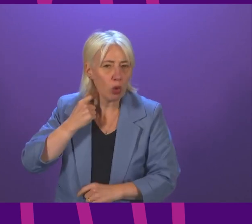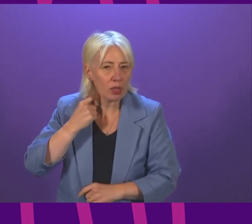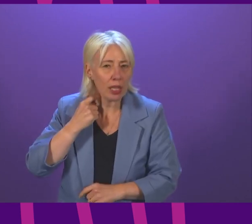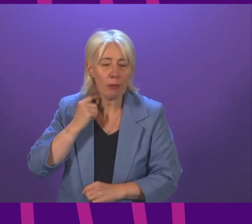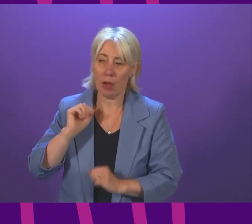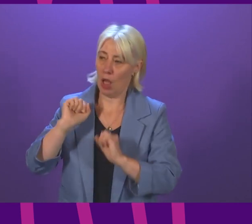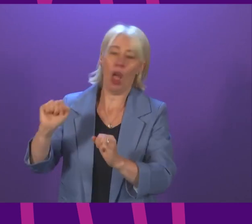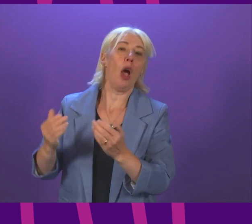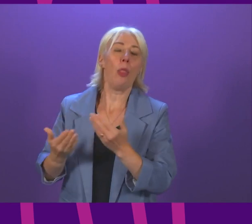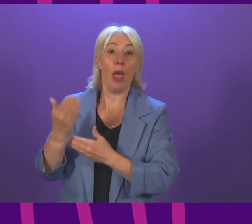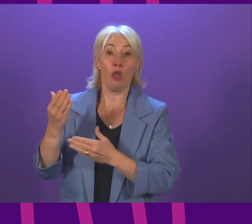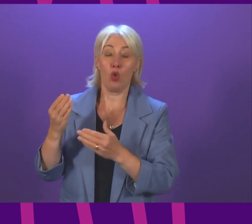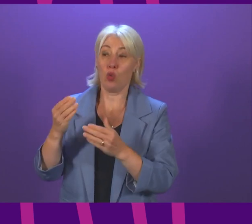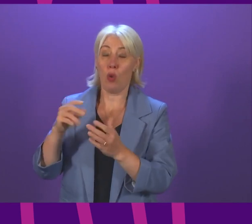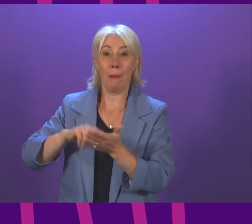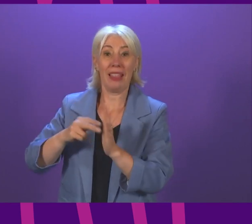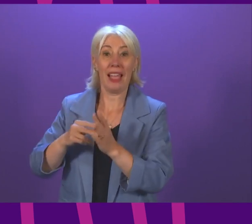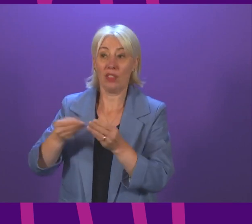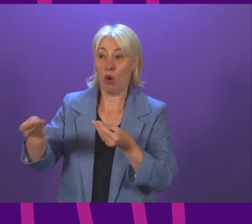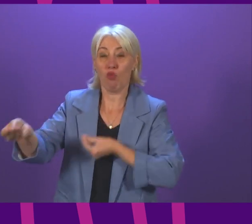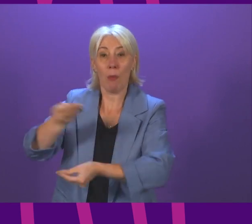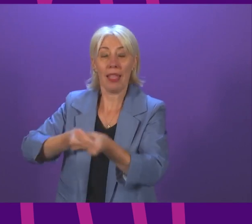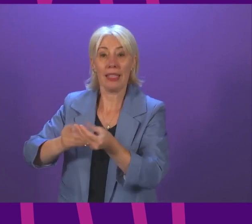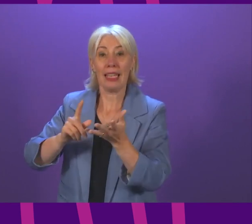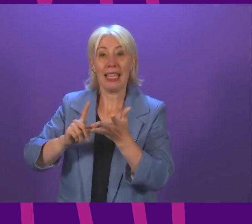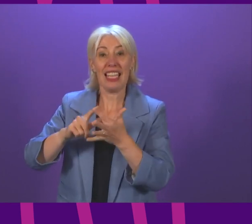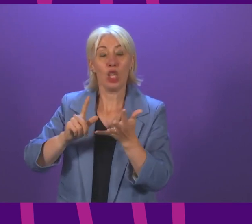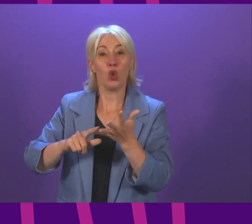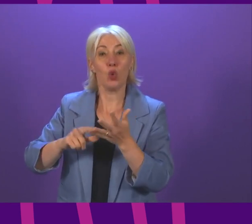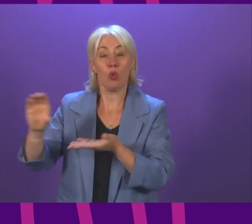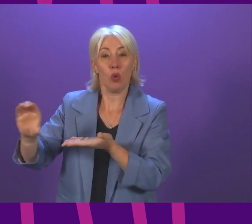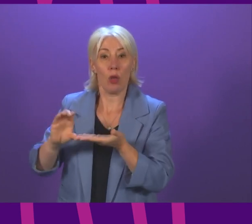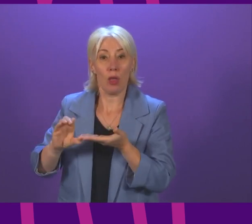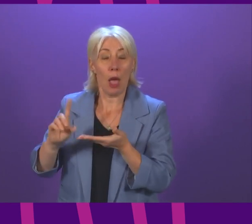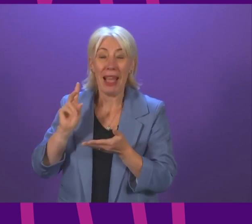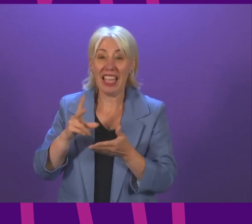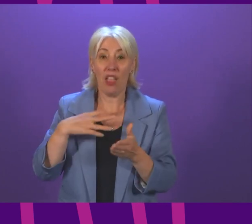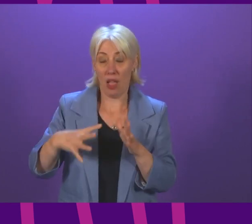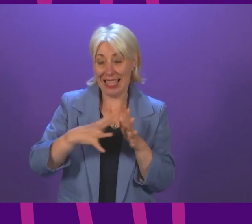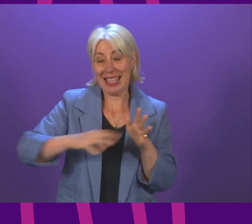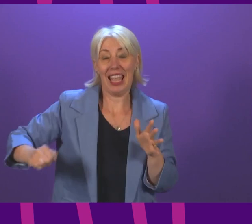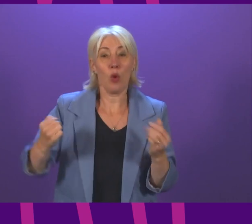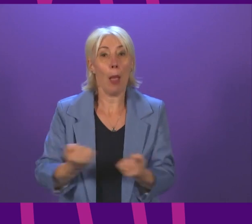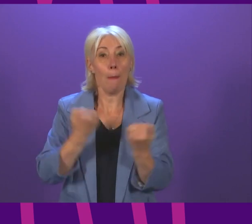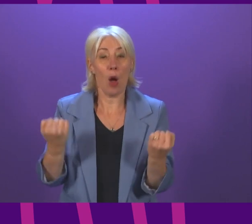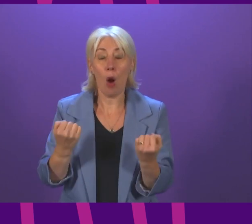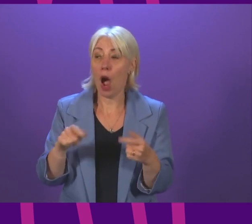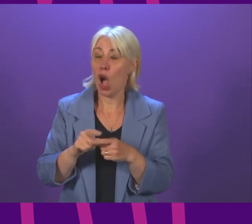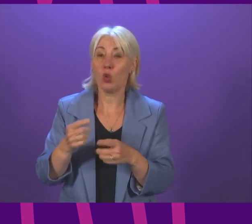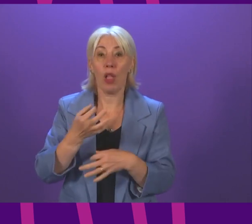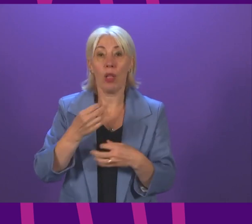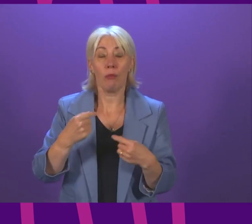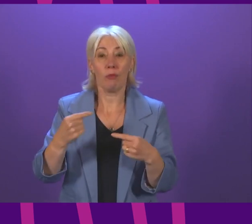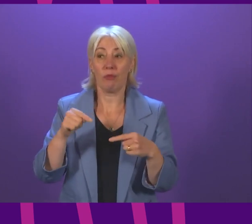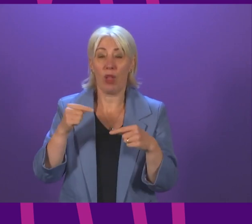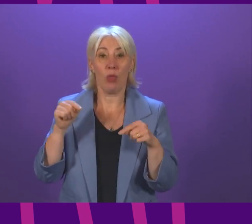latest plans for replacing EU subsidies they are yet again taking powers from this Parliament and threatening our plans for